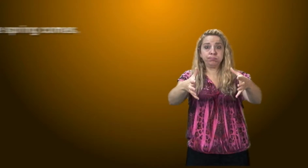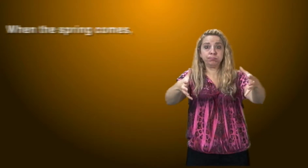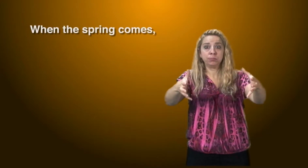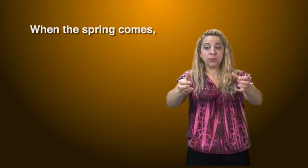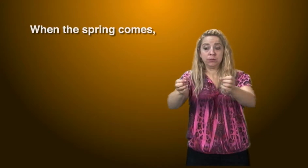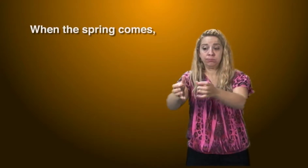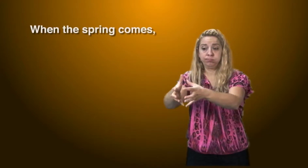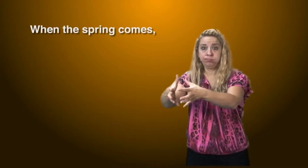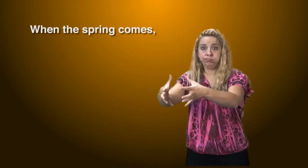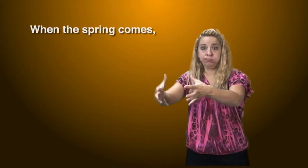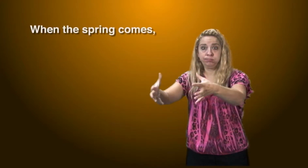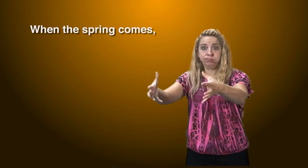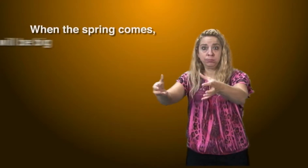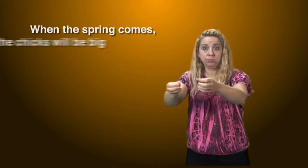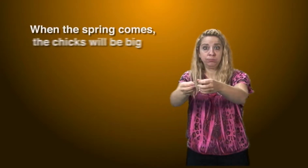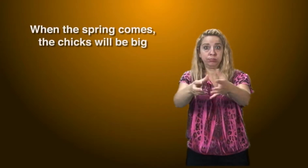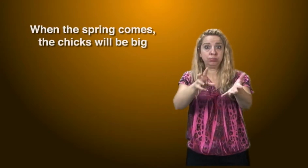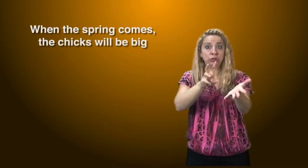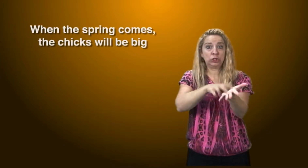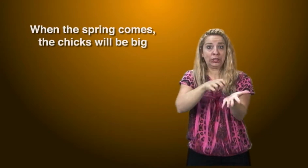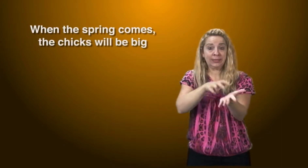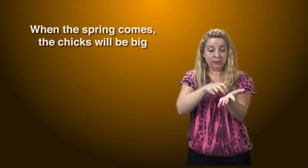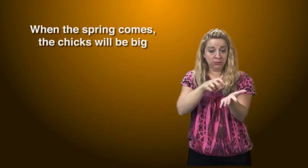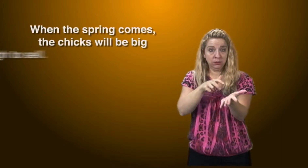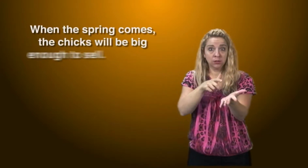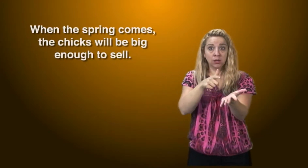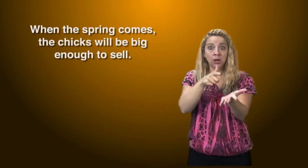When the spring comes, the chicks will be big enough to sell.